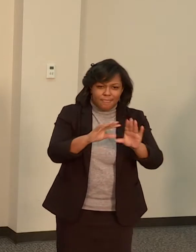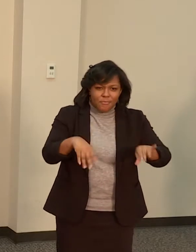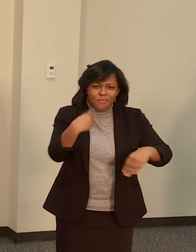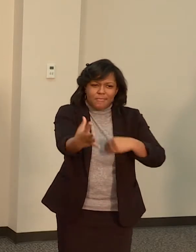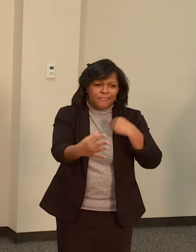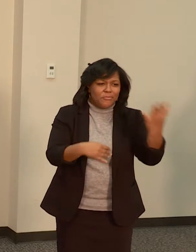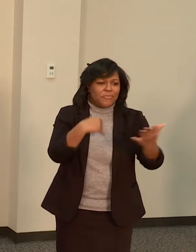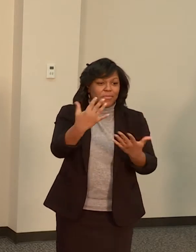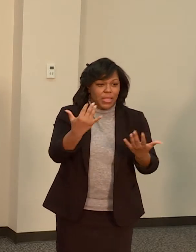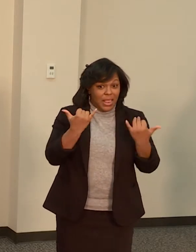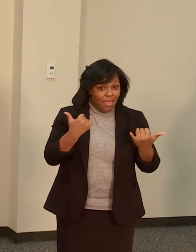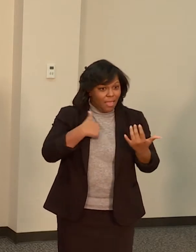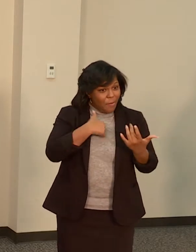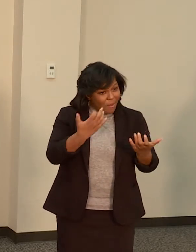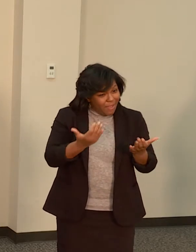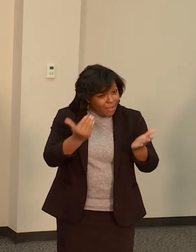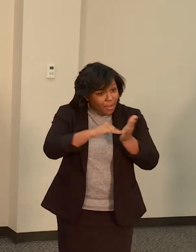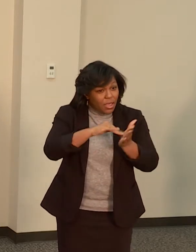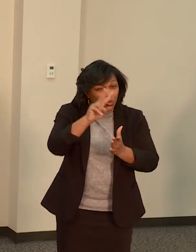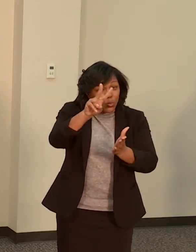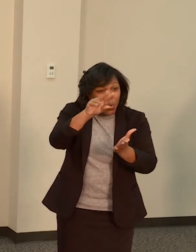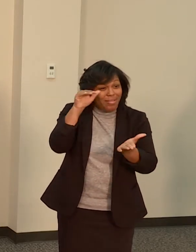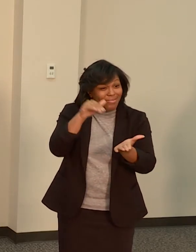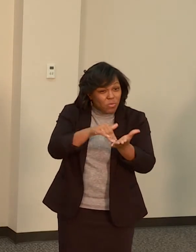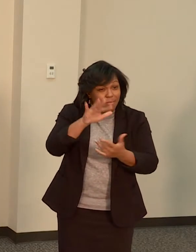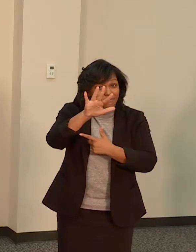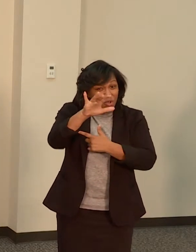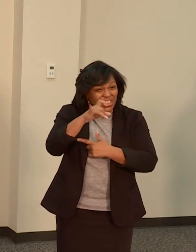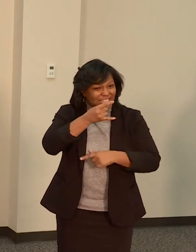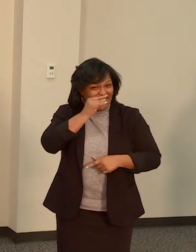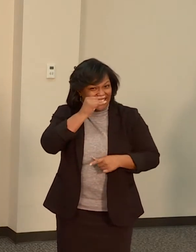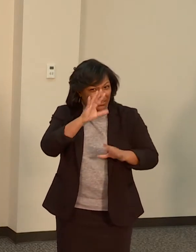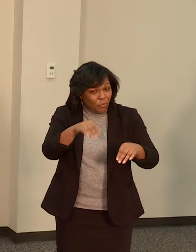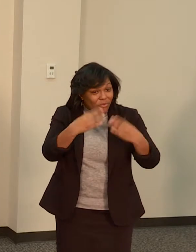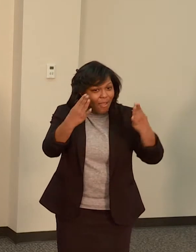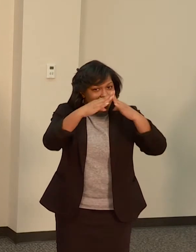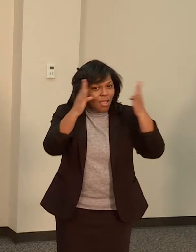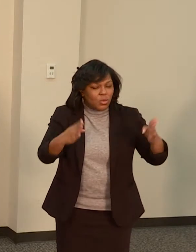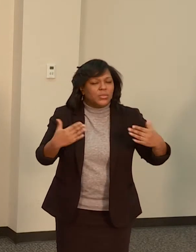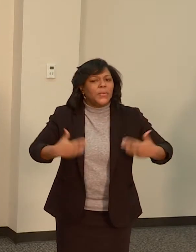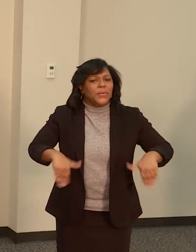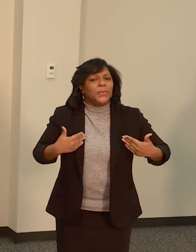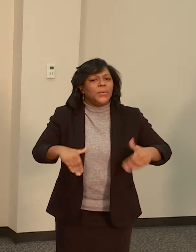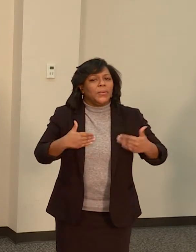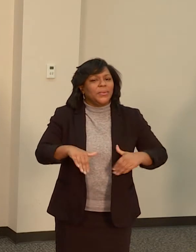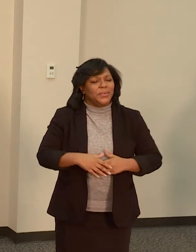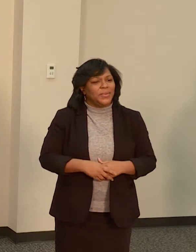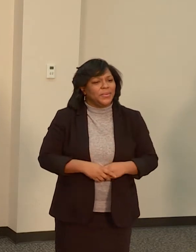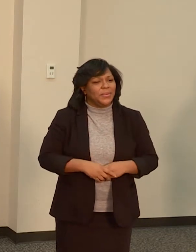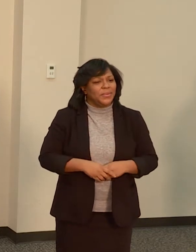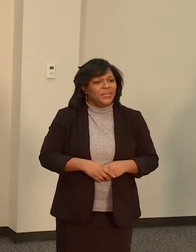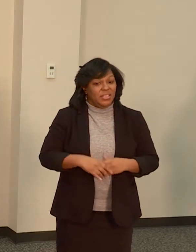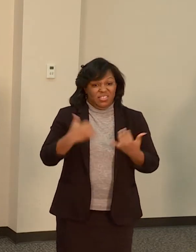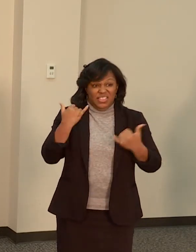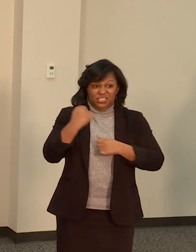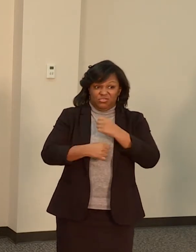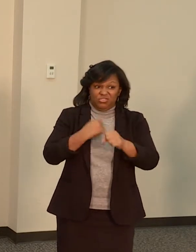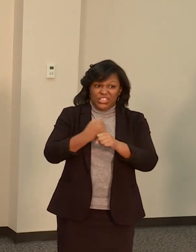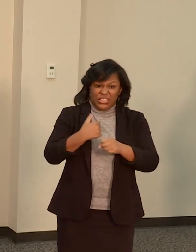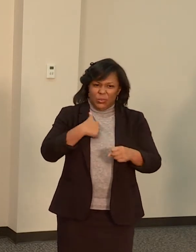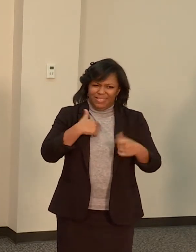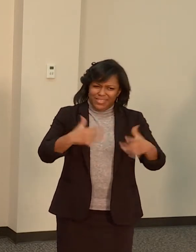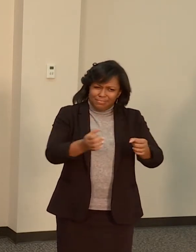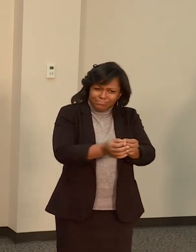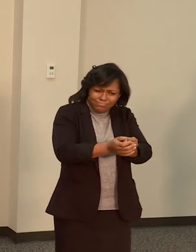,500 kids. And earlier this year, we also expanded the program as well. It used to be